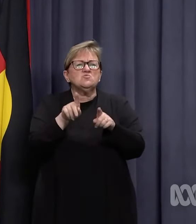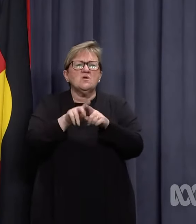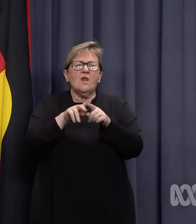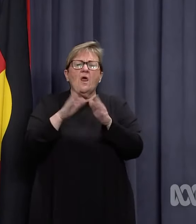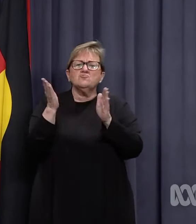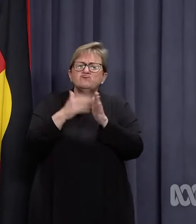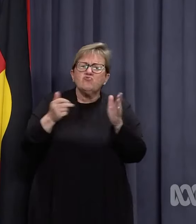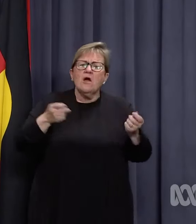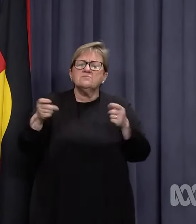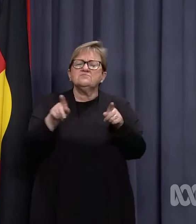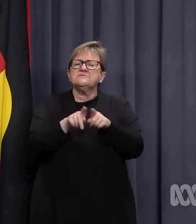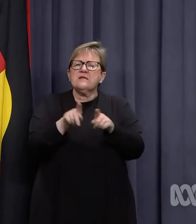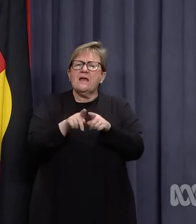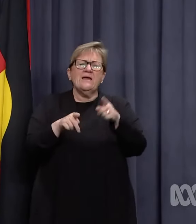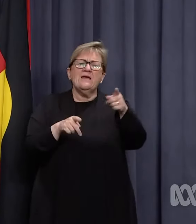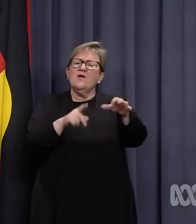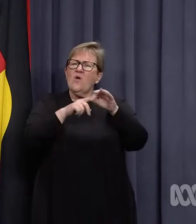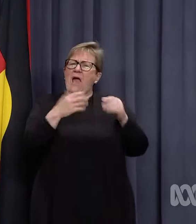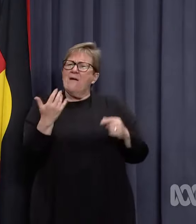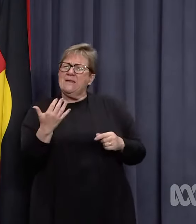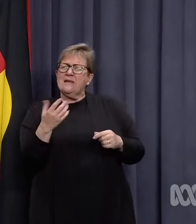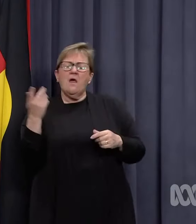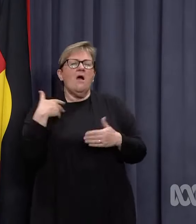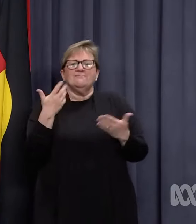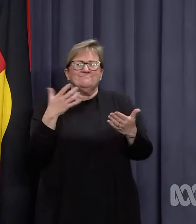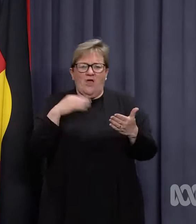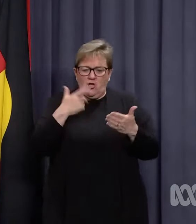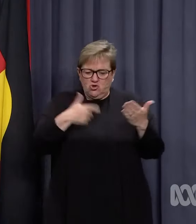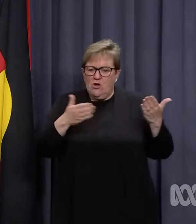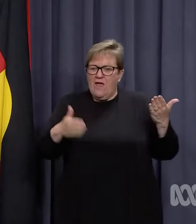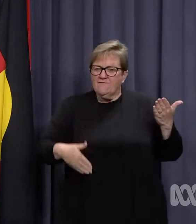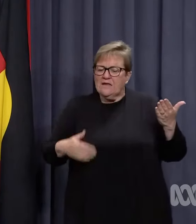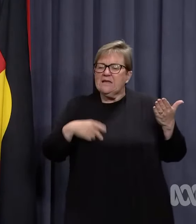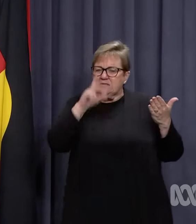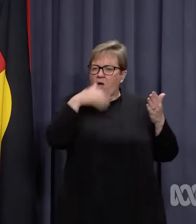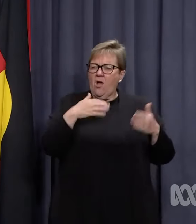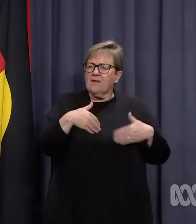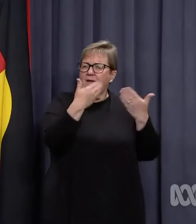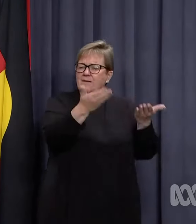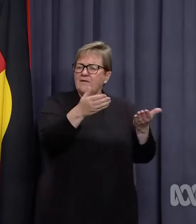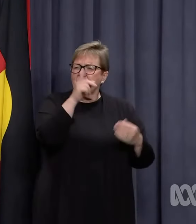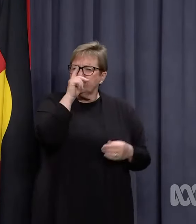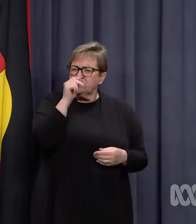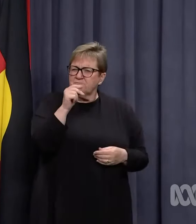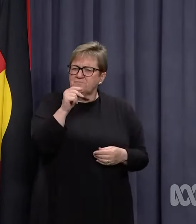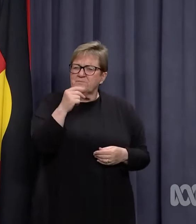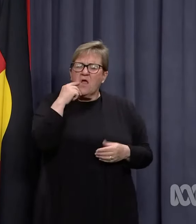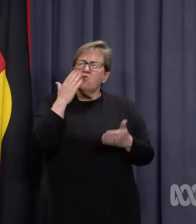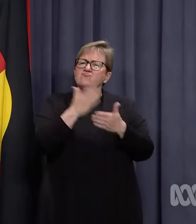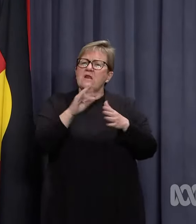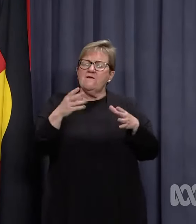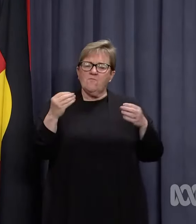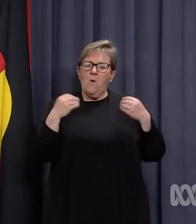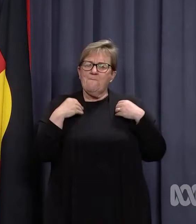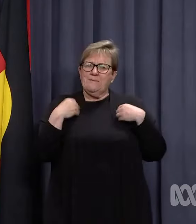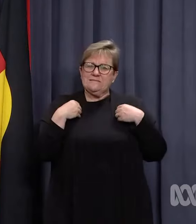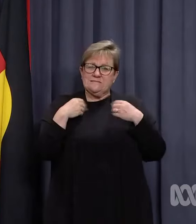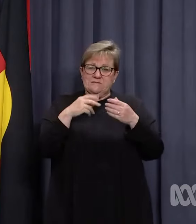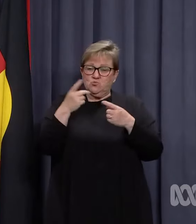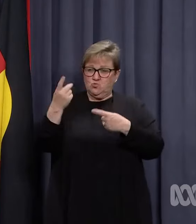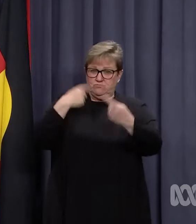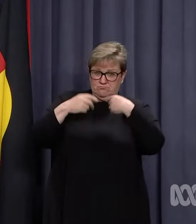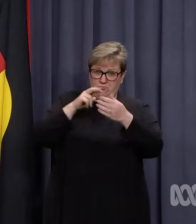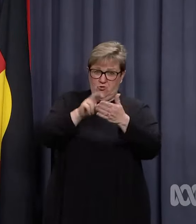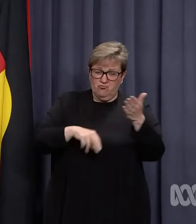freight and logistics that were required. I don't have the list in front of me but we can provide that. It's really for businesses to register them.